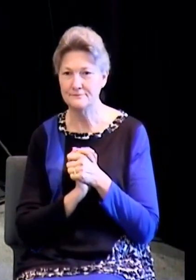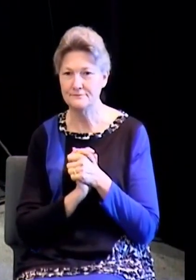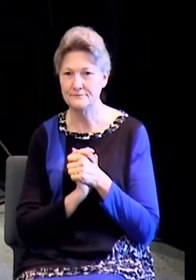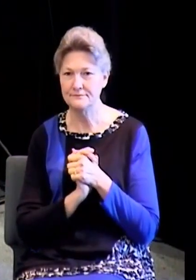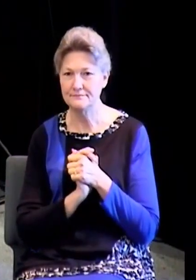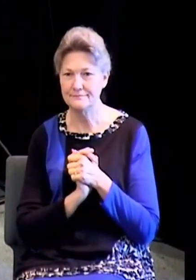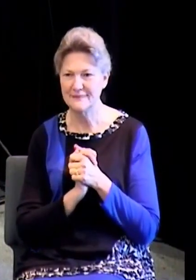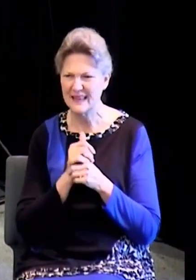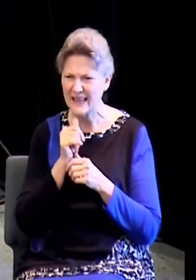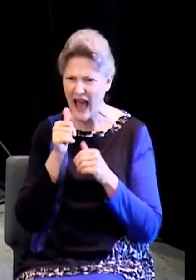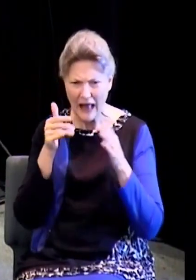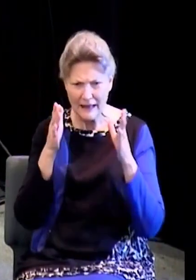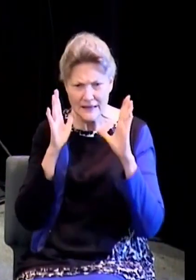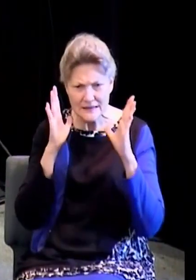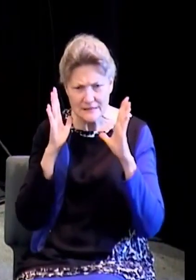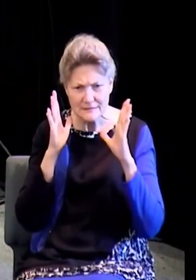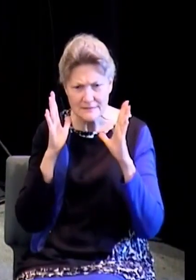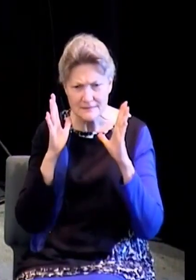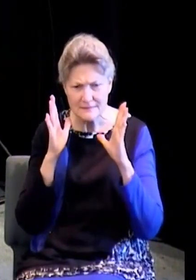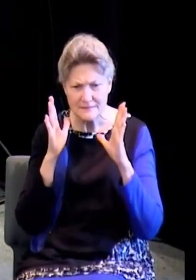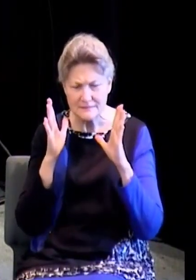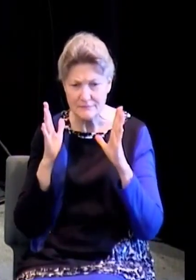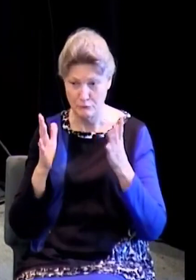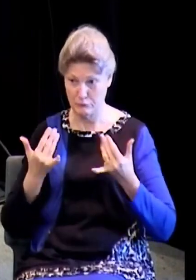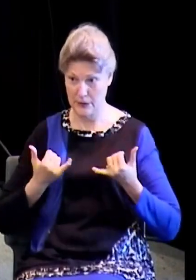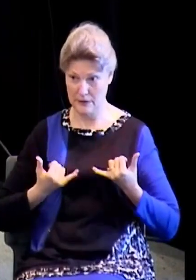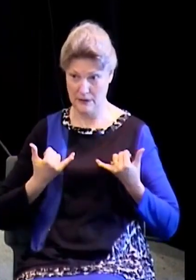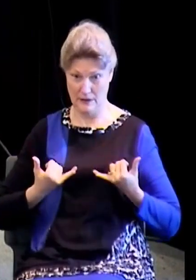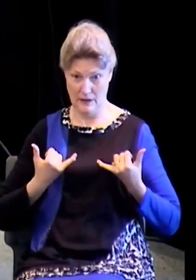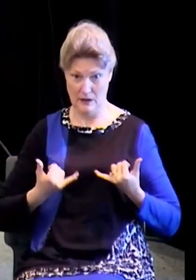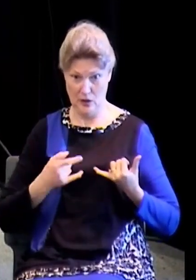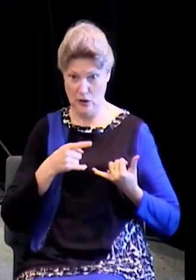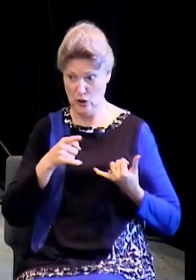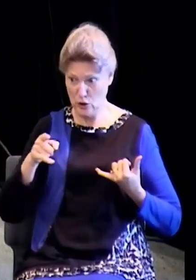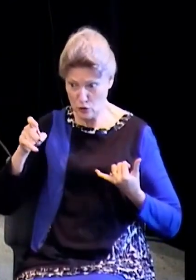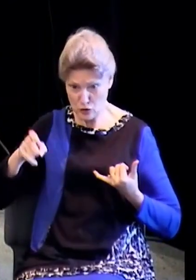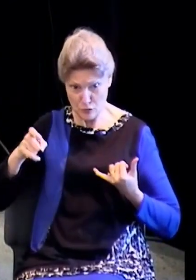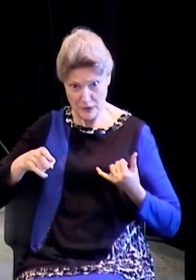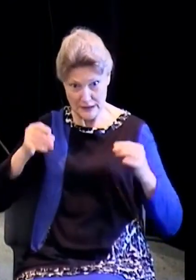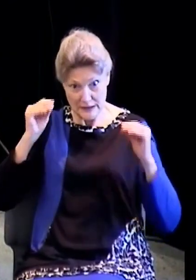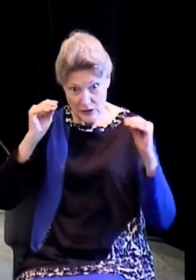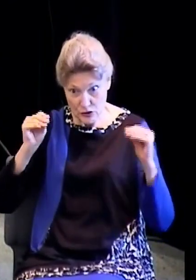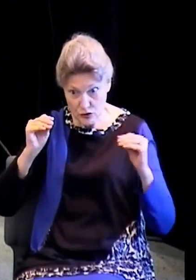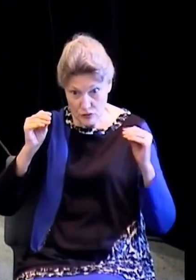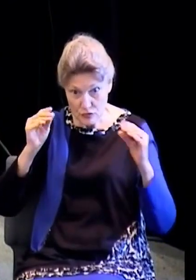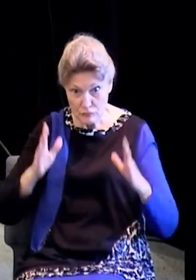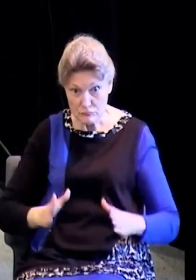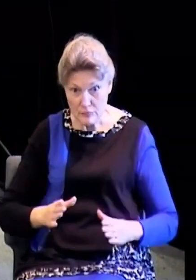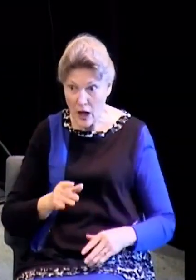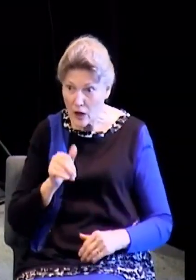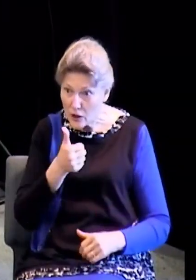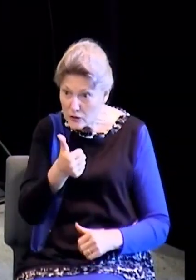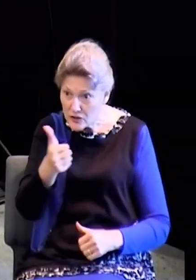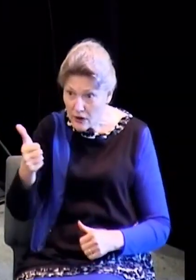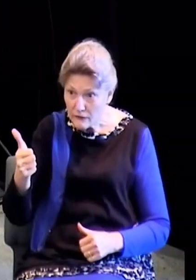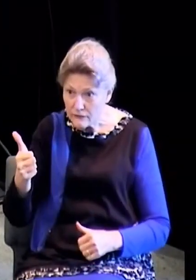Not listening. By this time, you ought to be teachers yourselves. He's talking to the church.